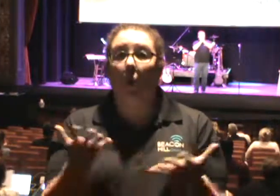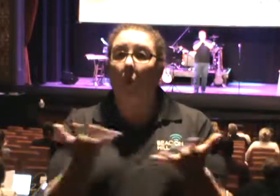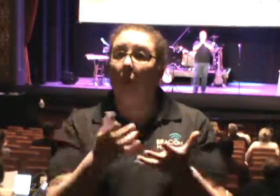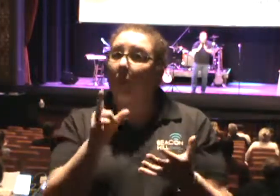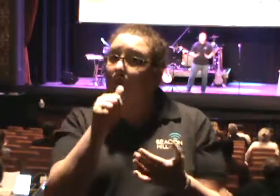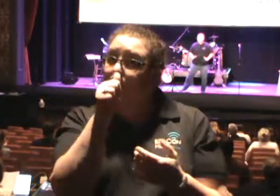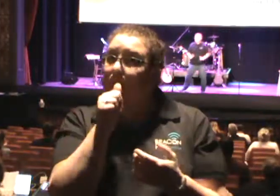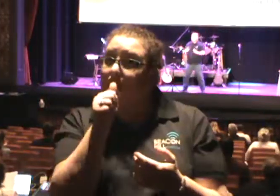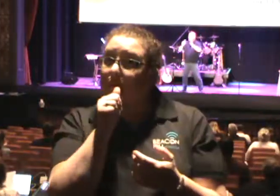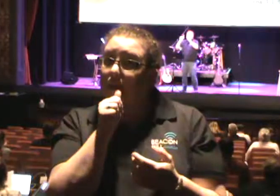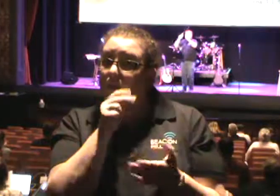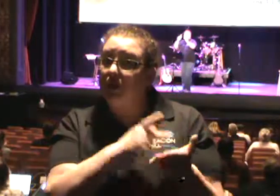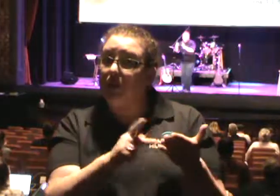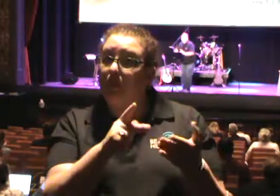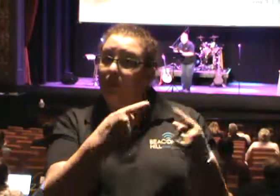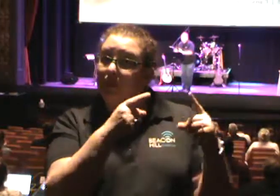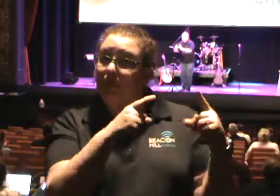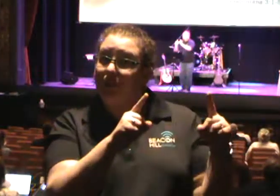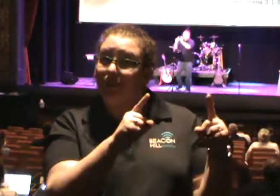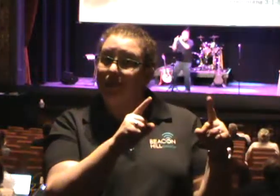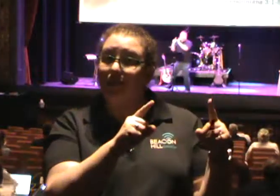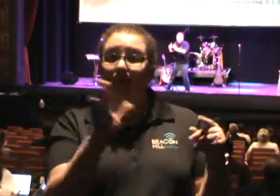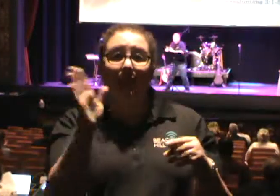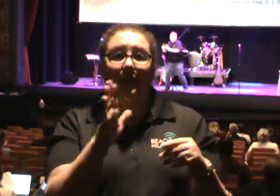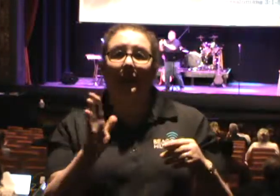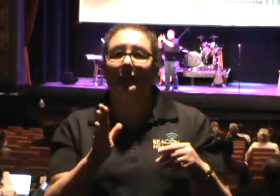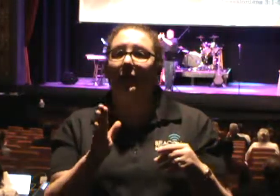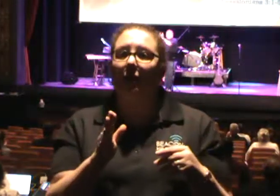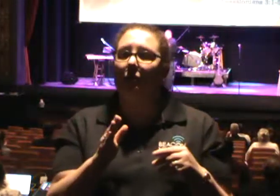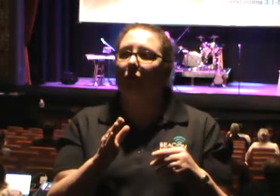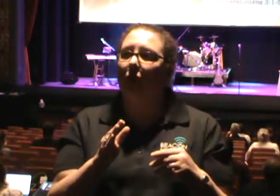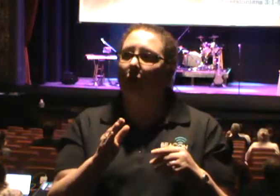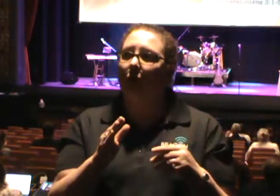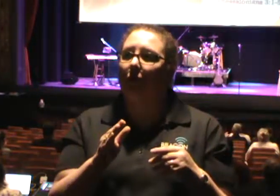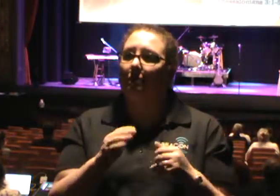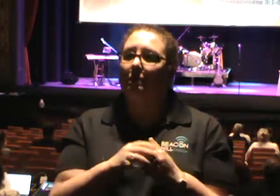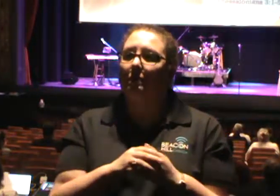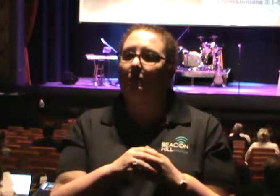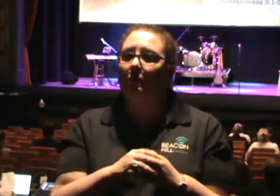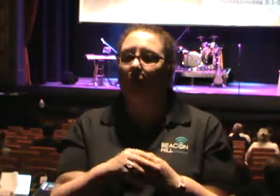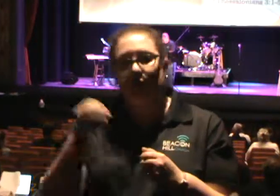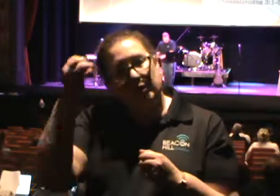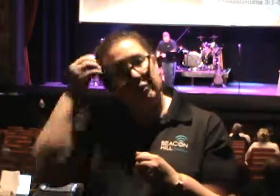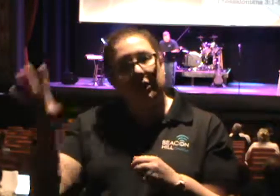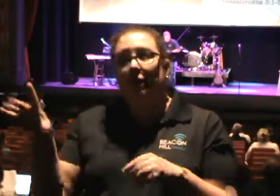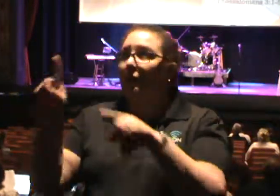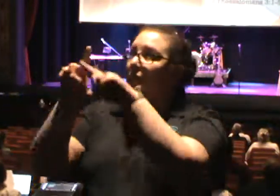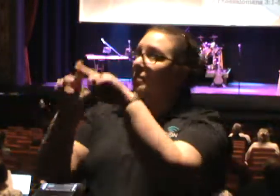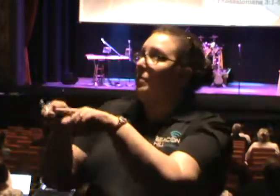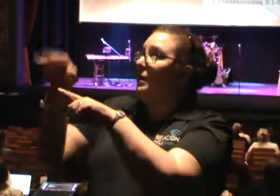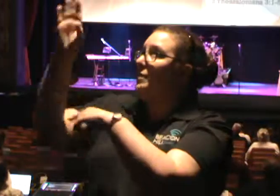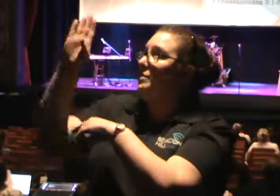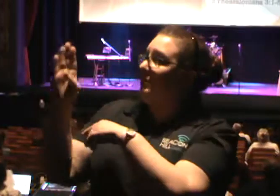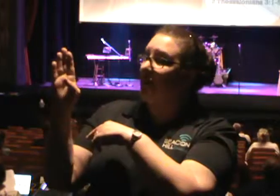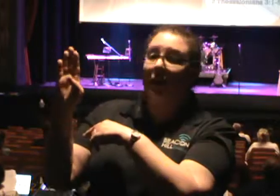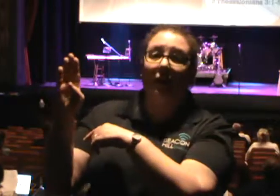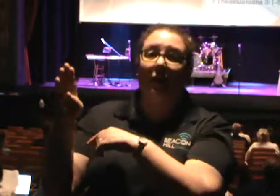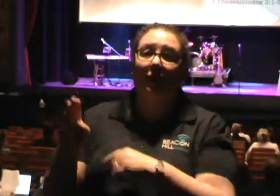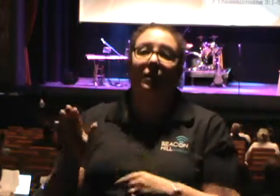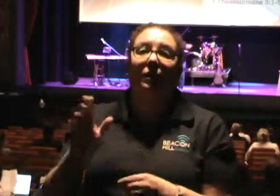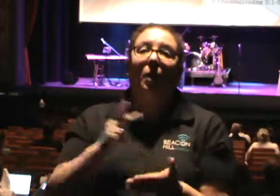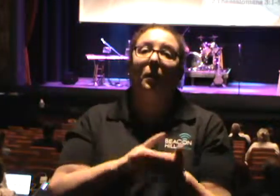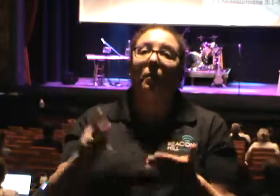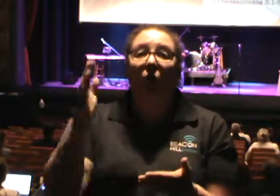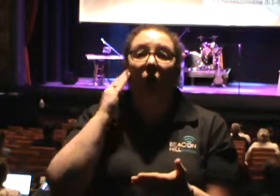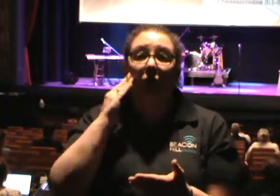to his success is that he never lost sight of his dependence on God. He knew that it